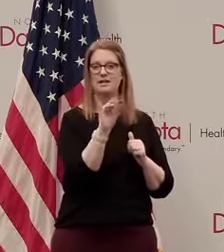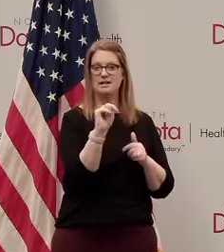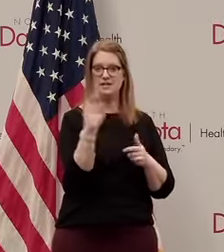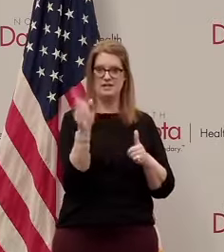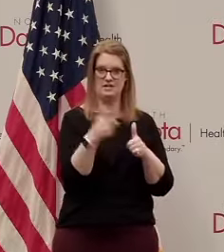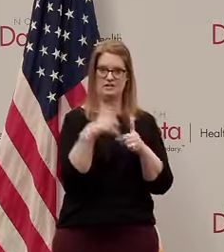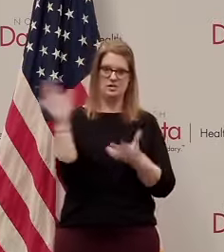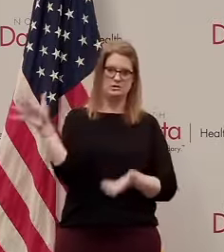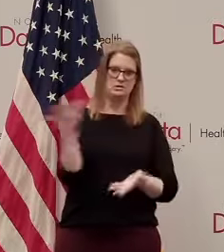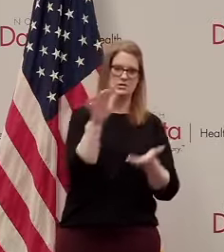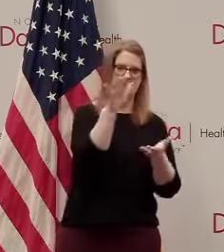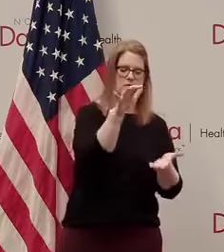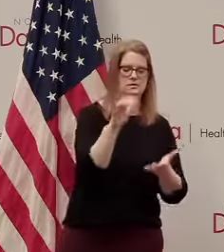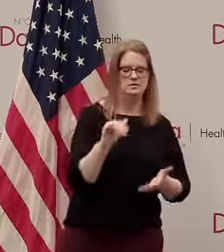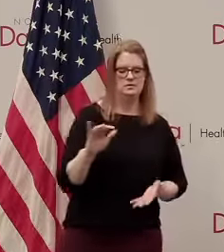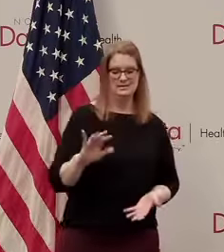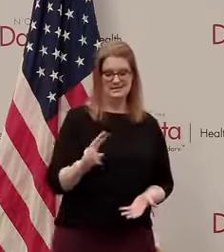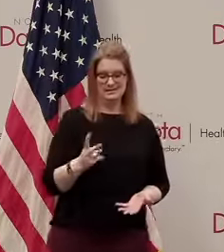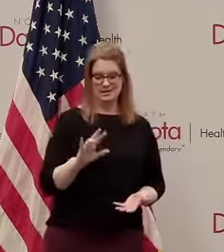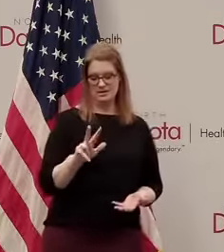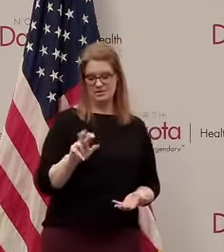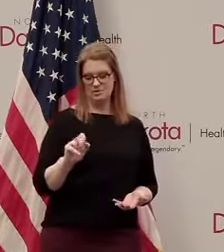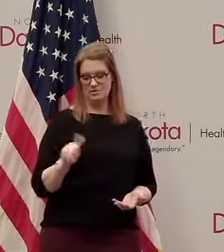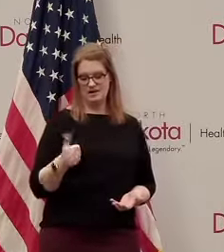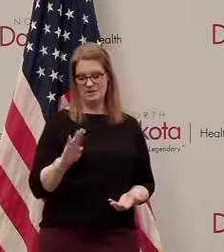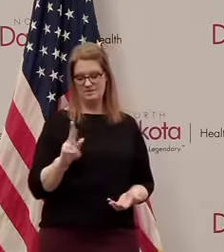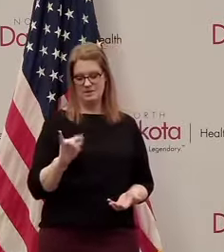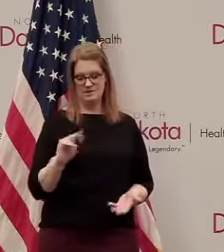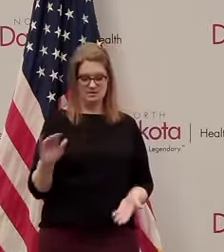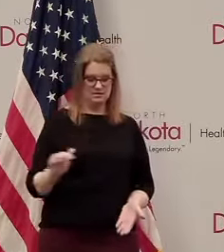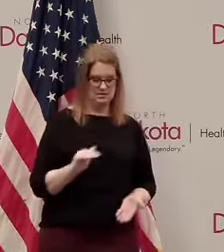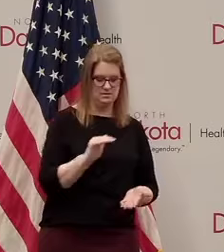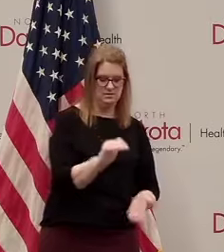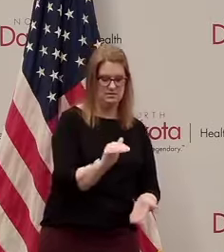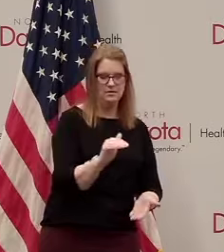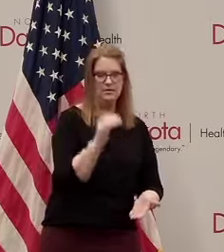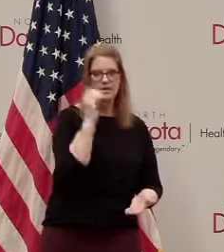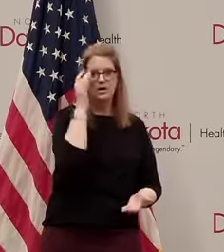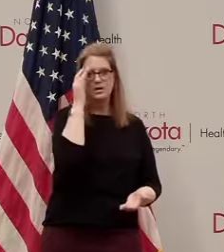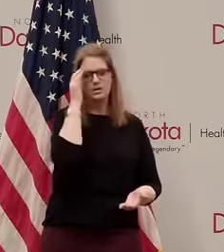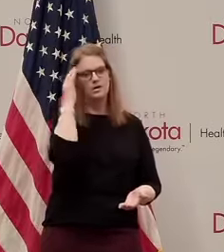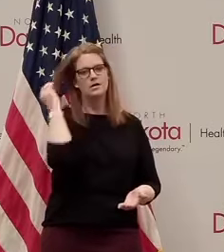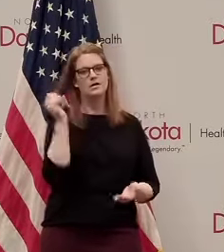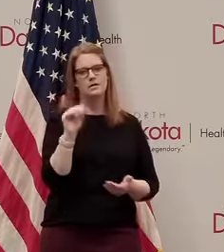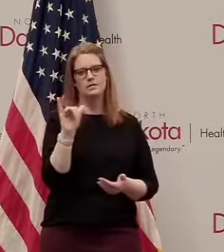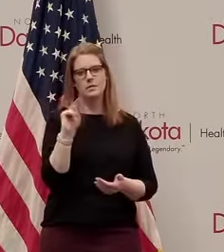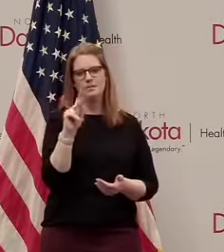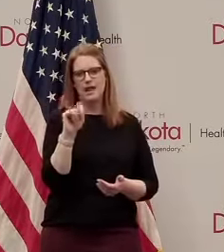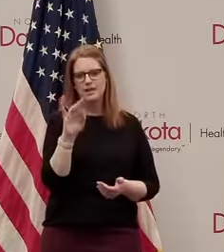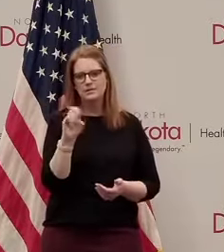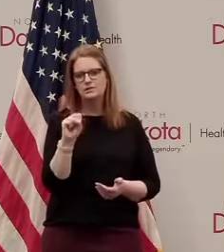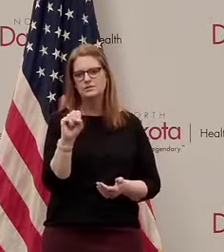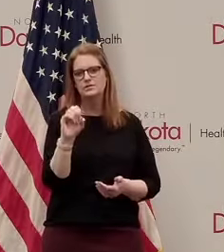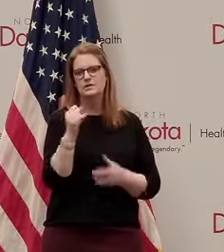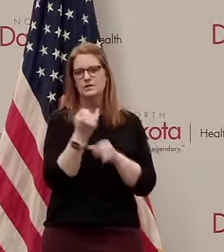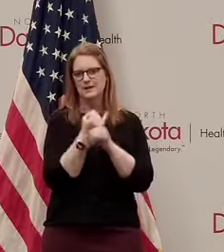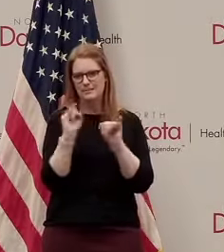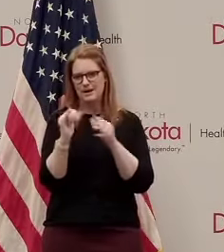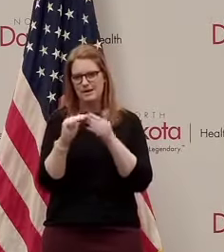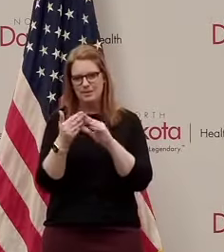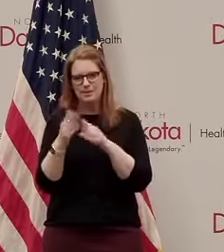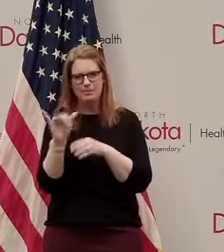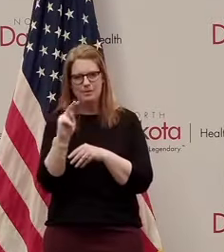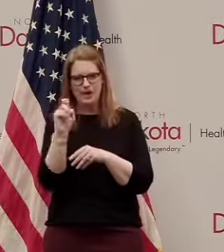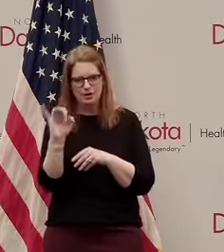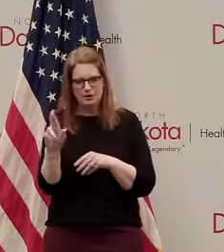tranche about 310 billion in the second tranche God love our bankers our credit unions our independent community bankers are